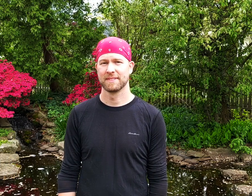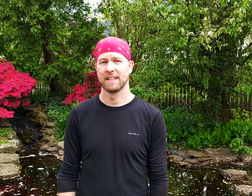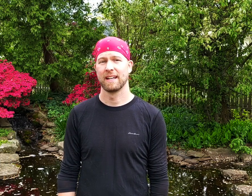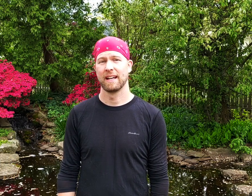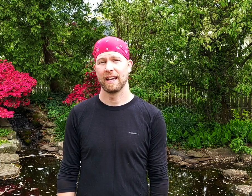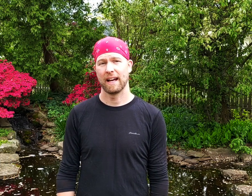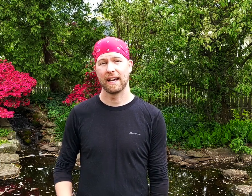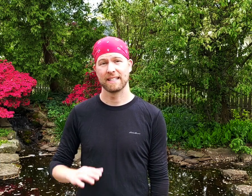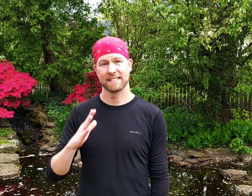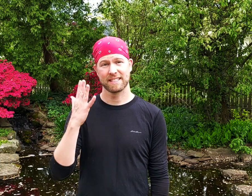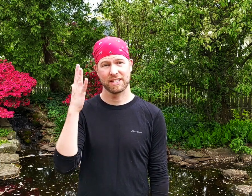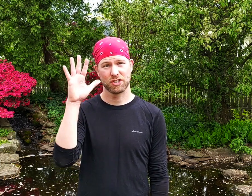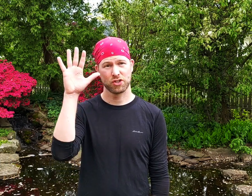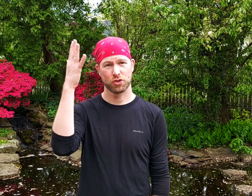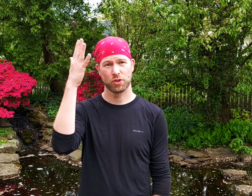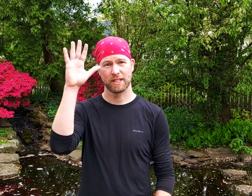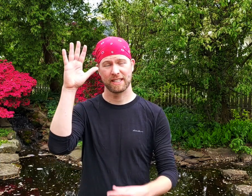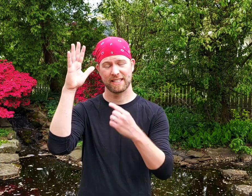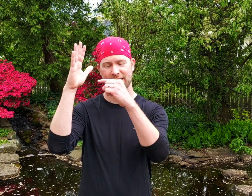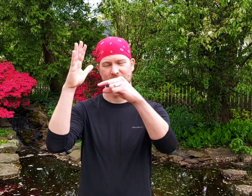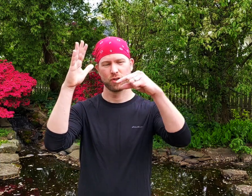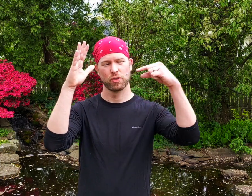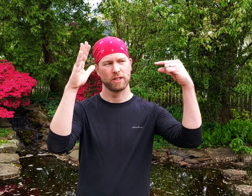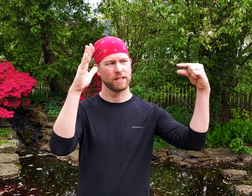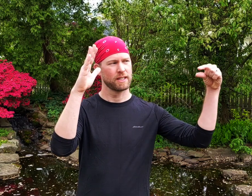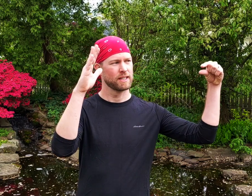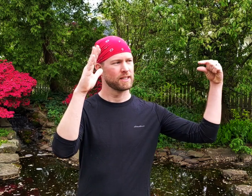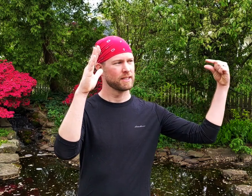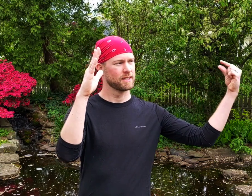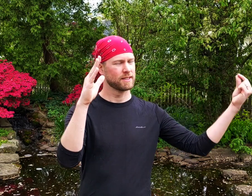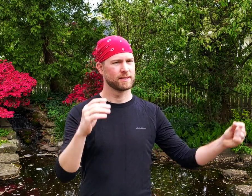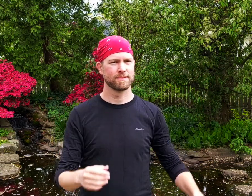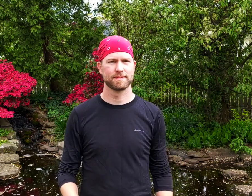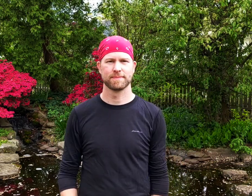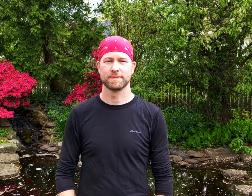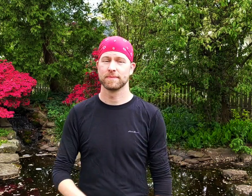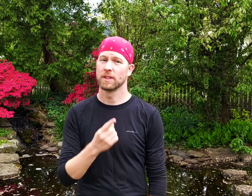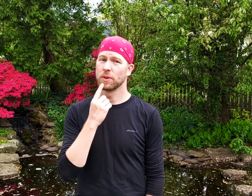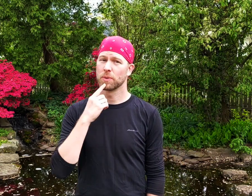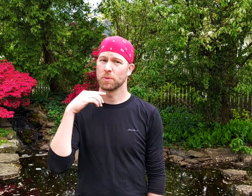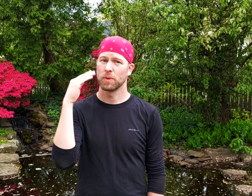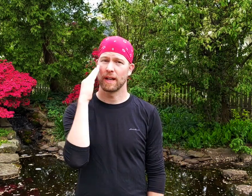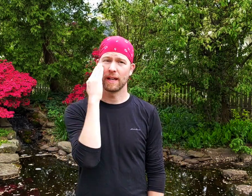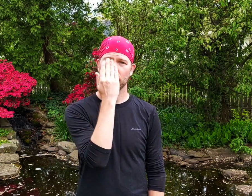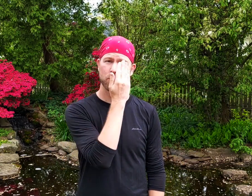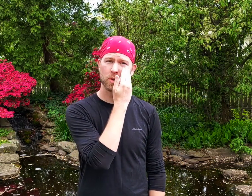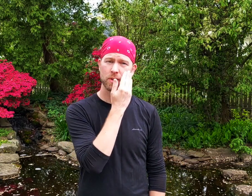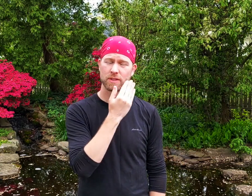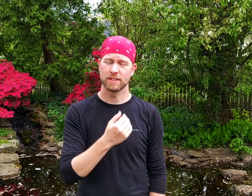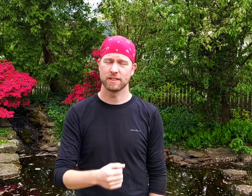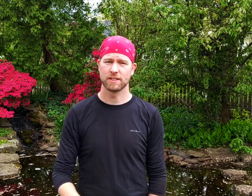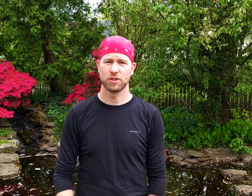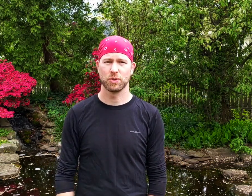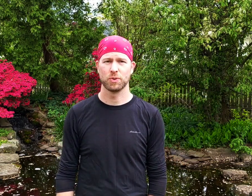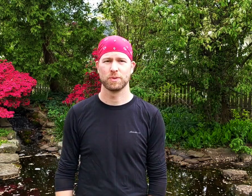I see trees of green, red roses too,